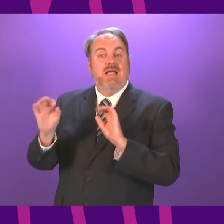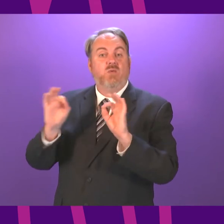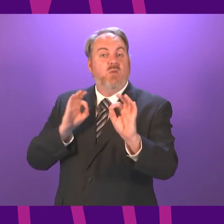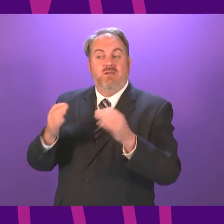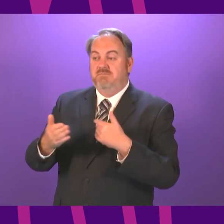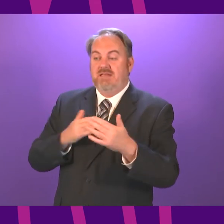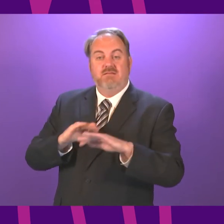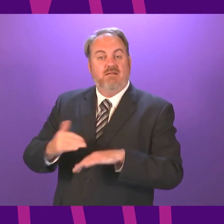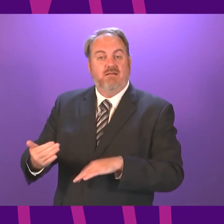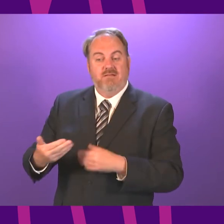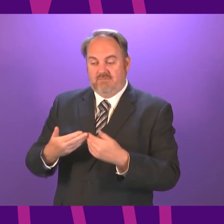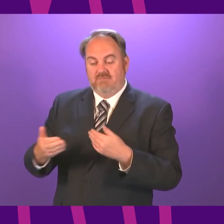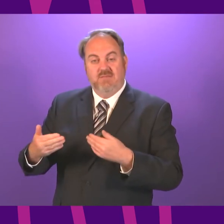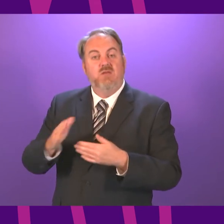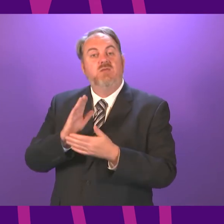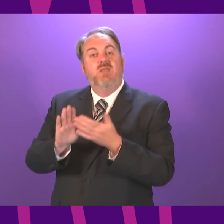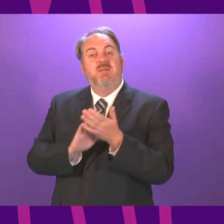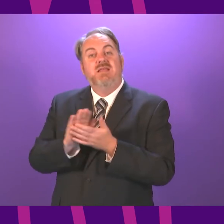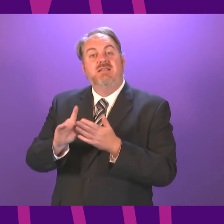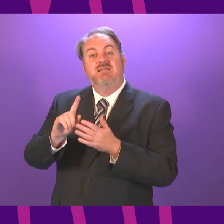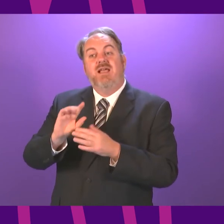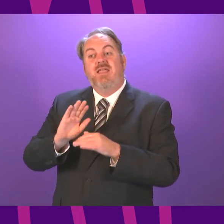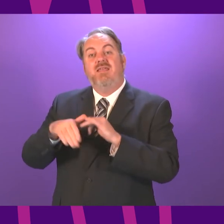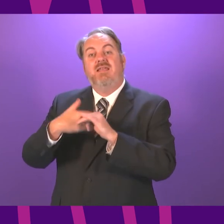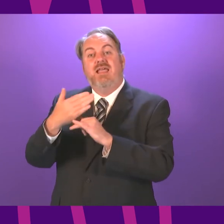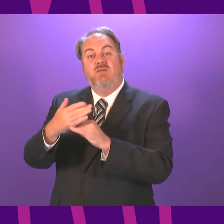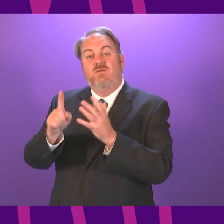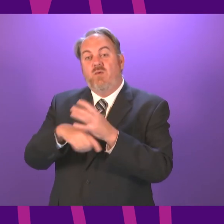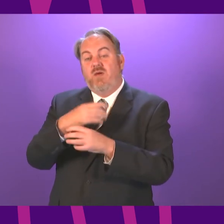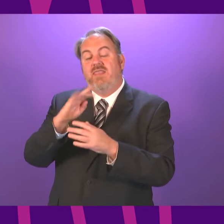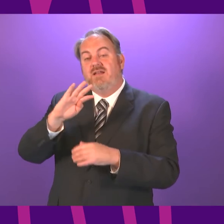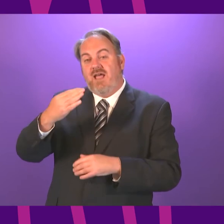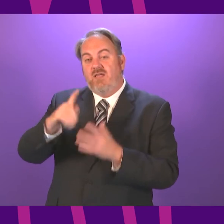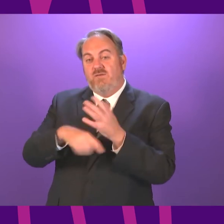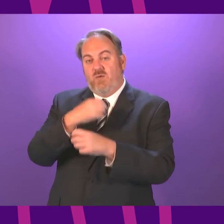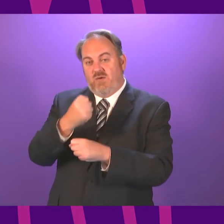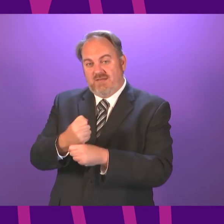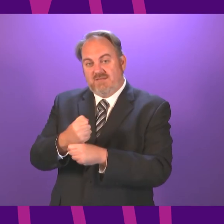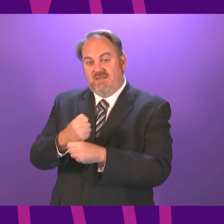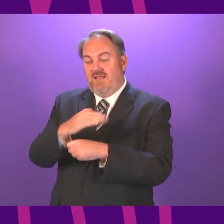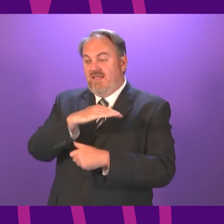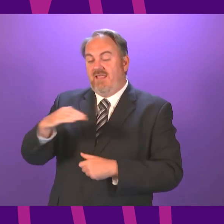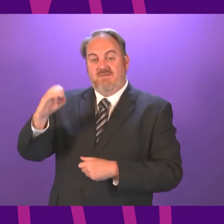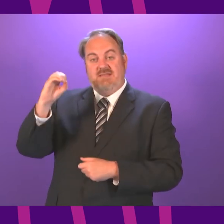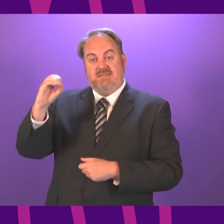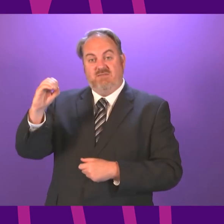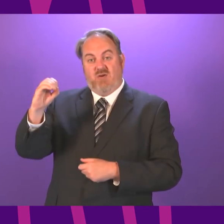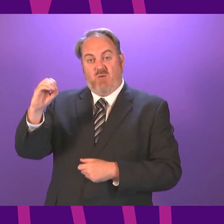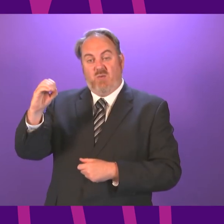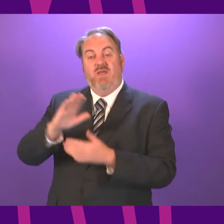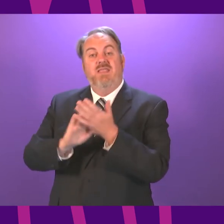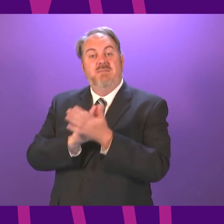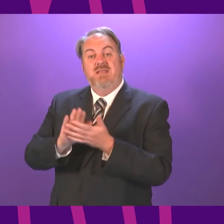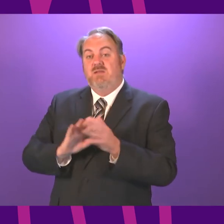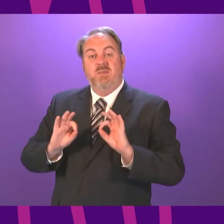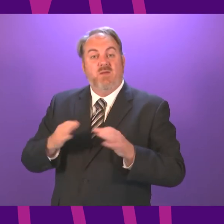if we go beyond level zero at the 9th of August, we hope, but we have to assess the data, that the legal requirement to physical distance will be removed